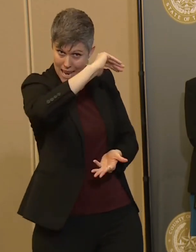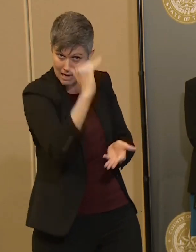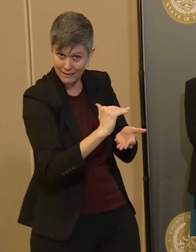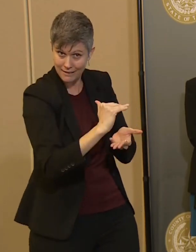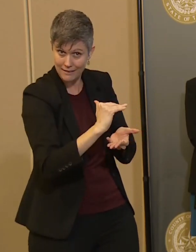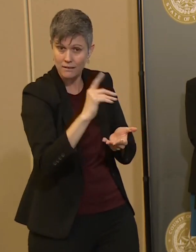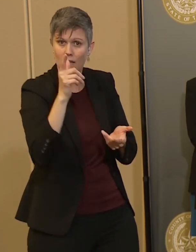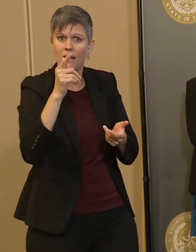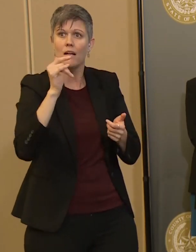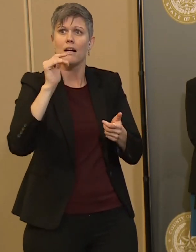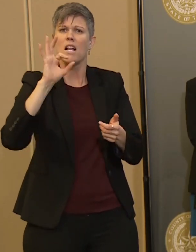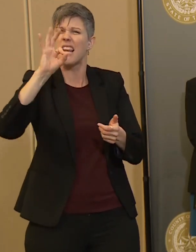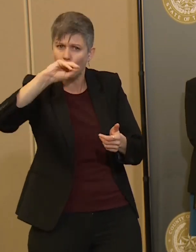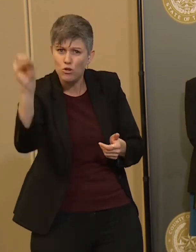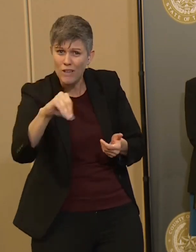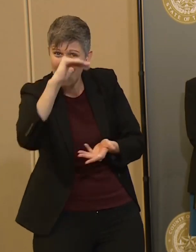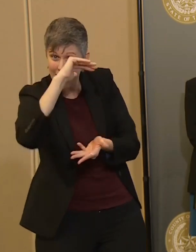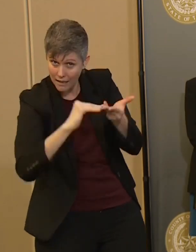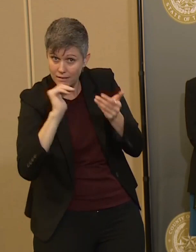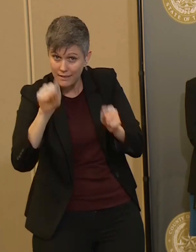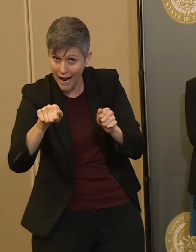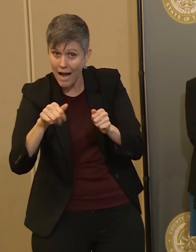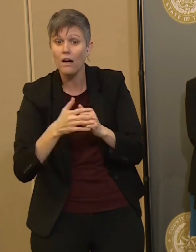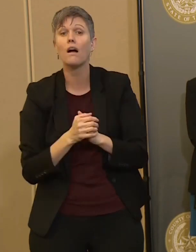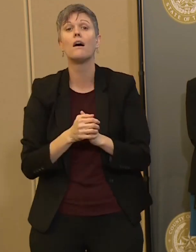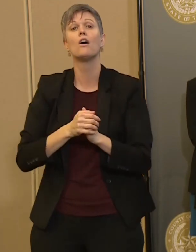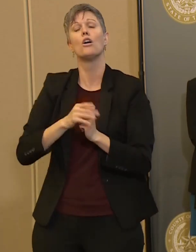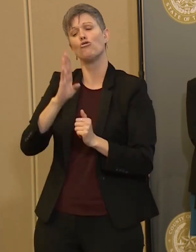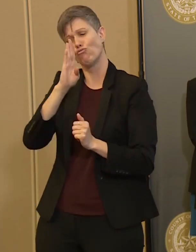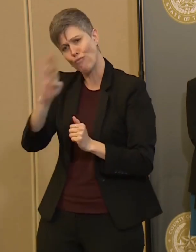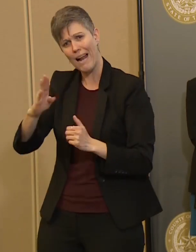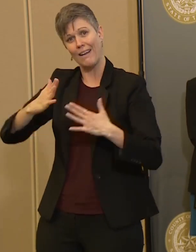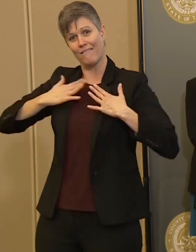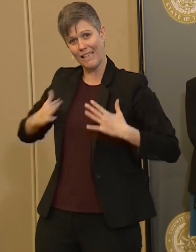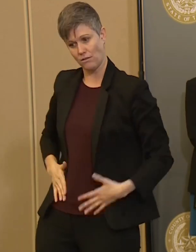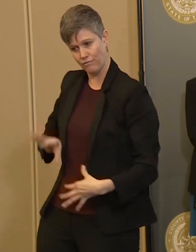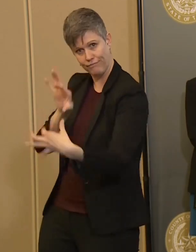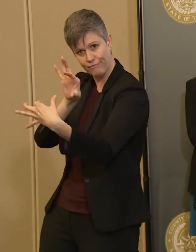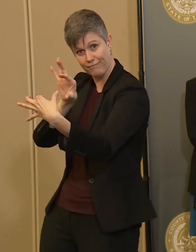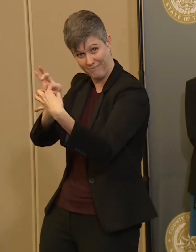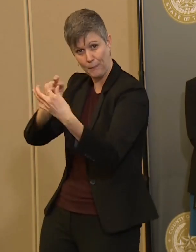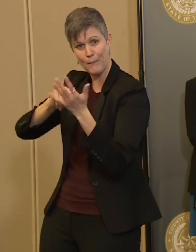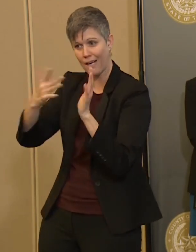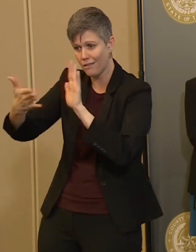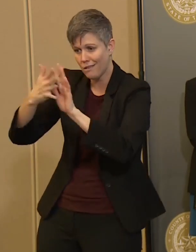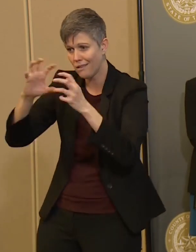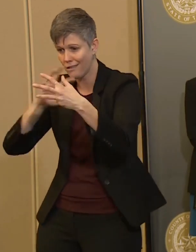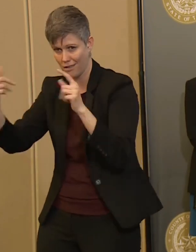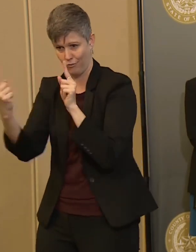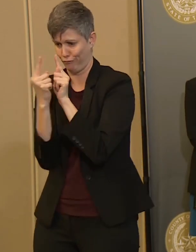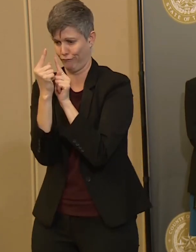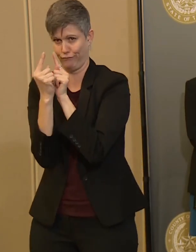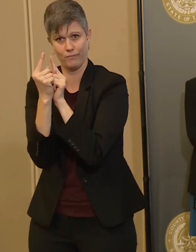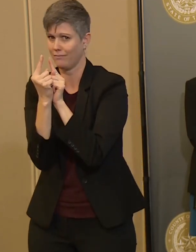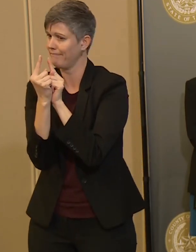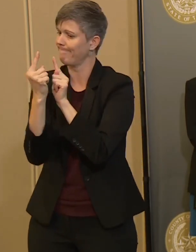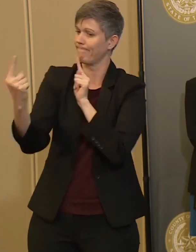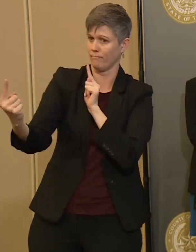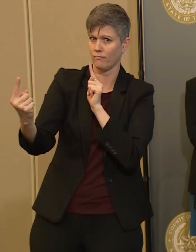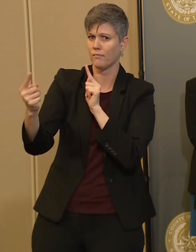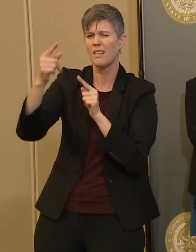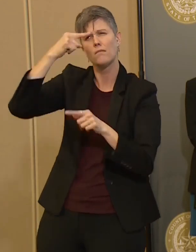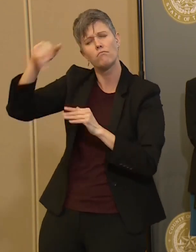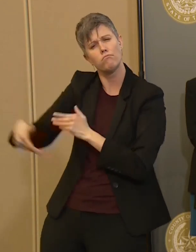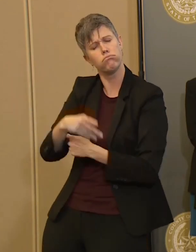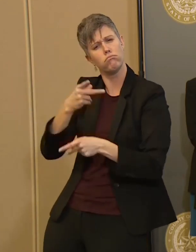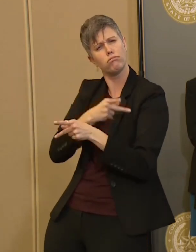number of direct physical interactions that you're having with people. We have to keep track of that